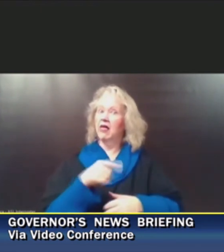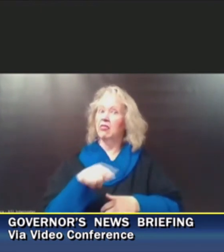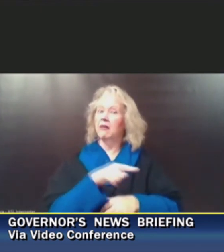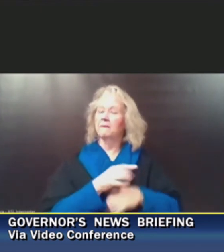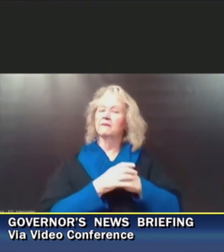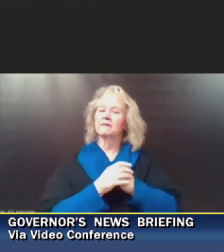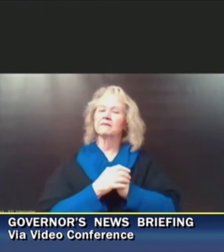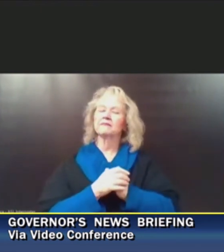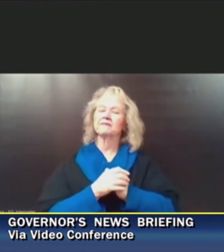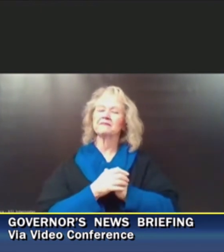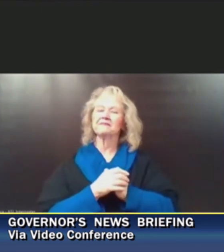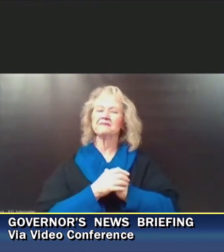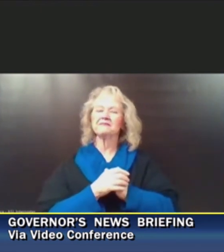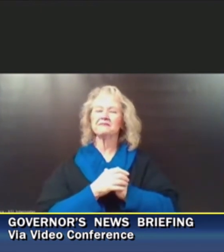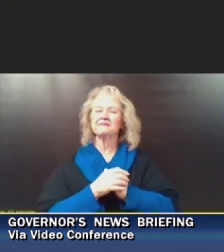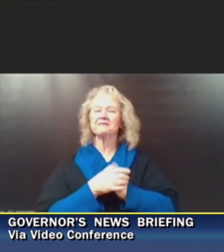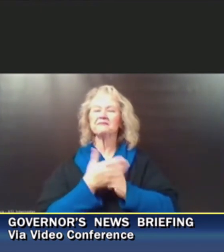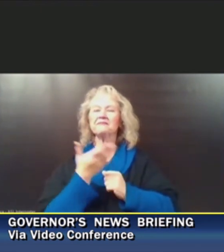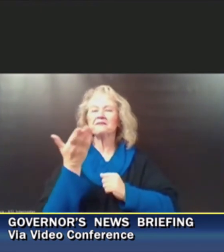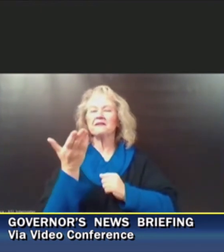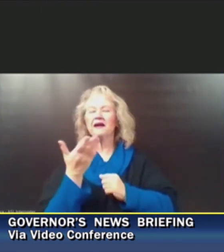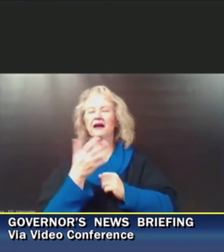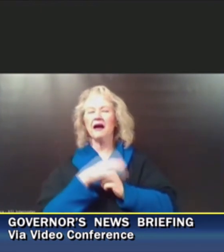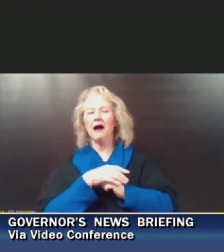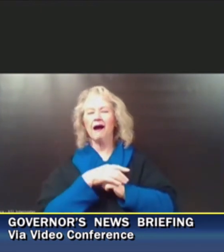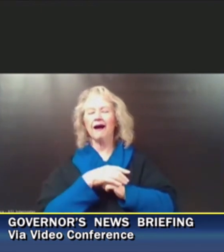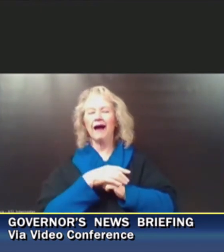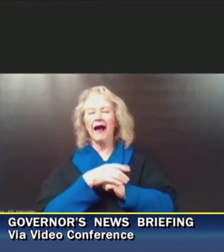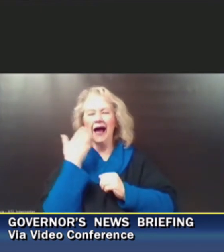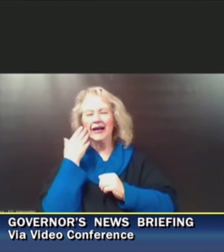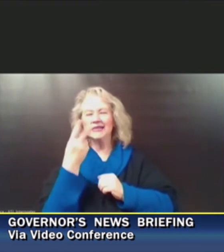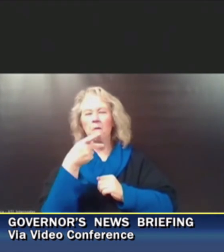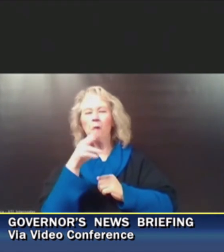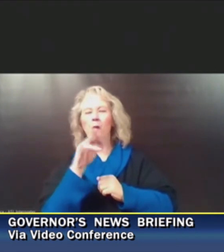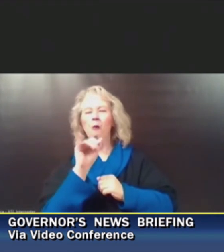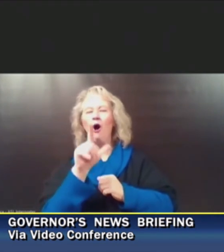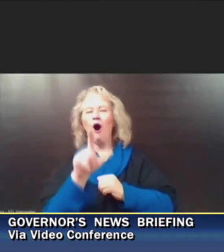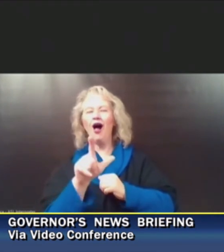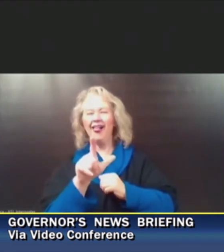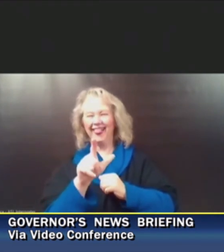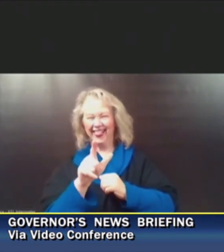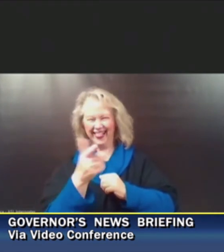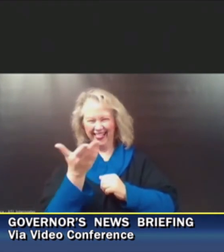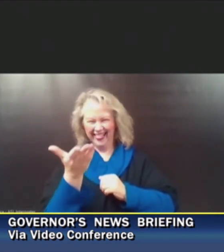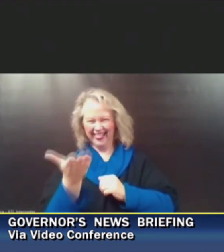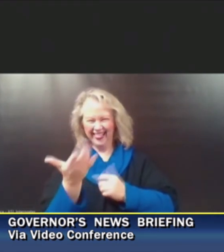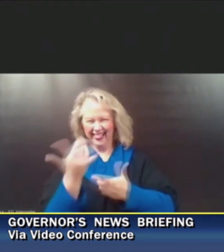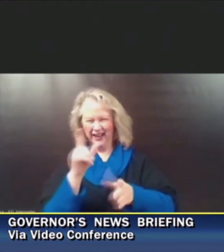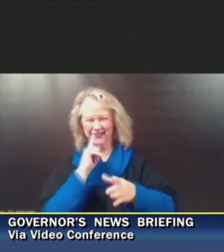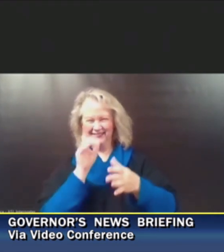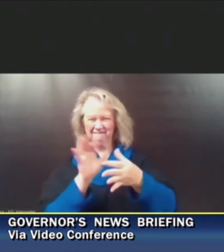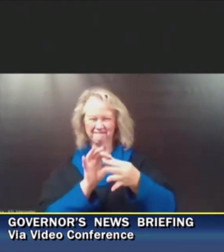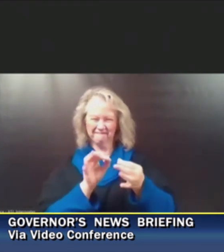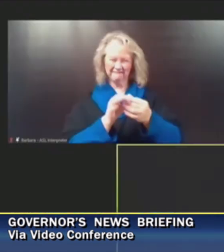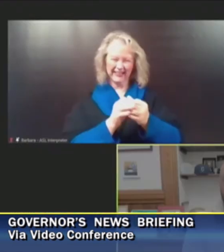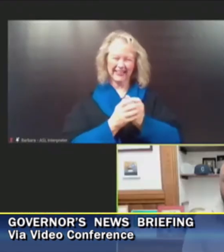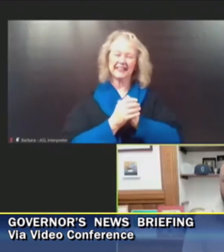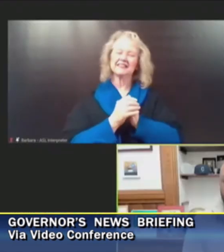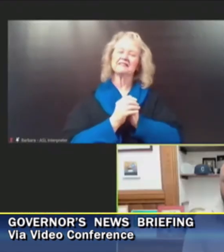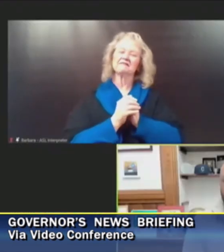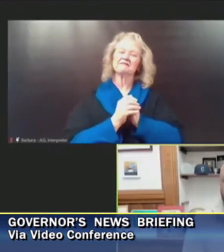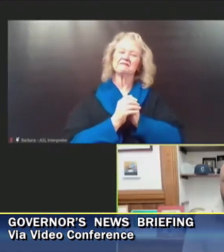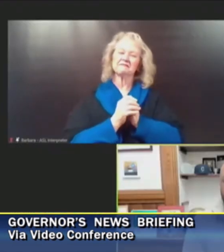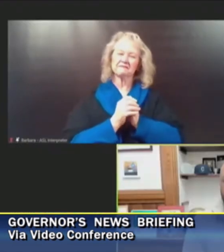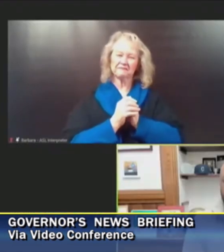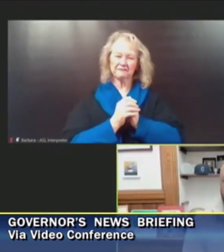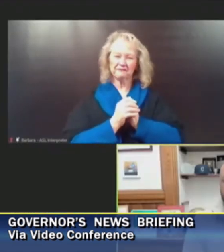Hey, Paul, I see you're there with a lot of football helmets behind you. Why don't you speak up? Thanks, Governor. No, we're